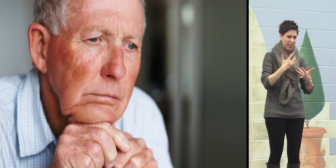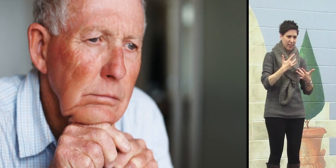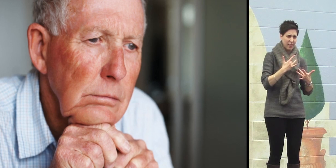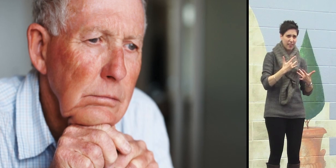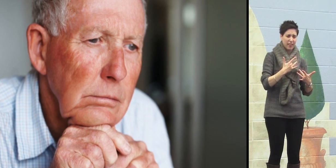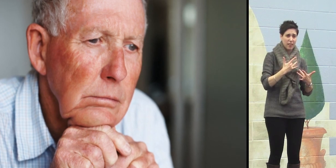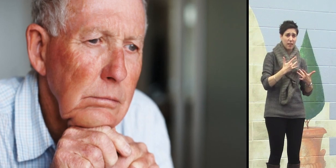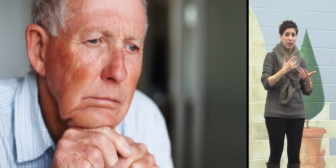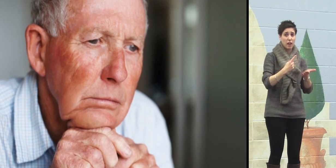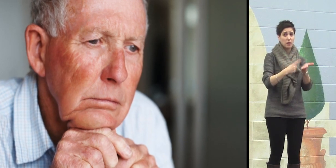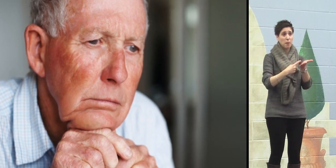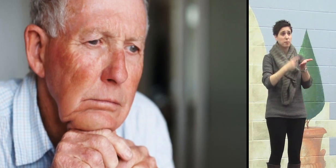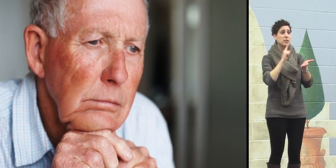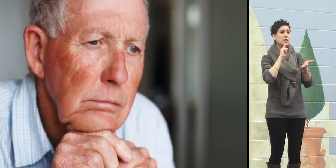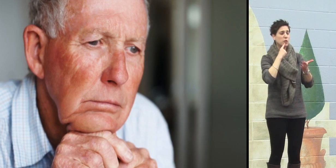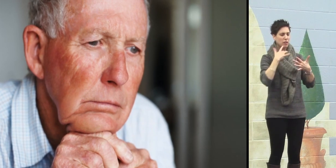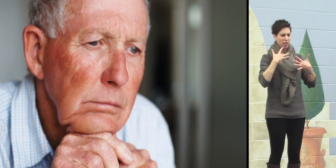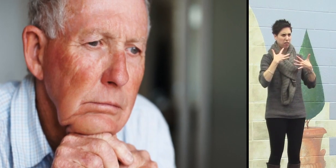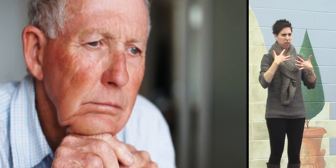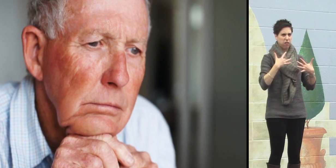more serious depression.